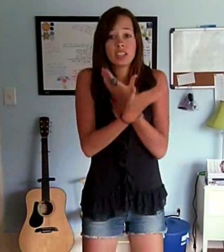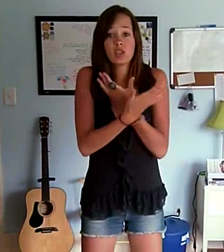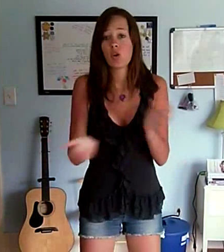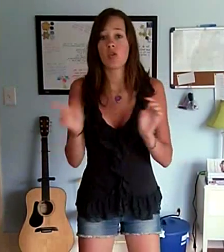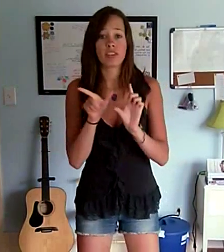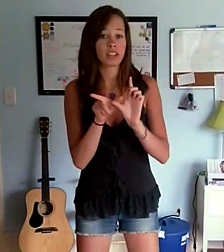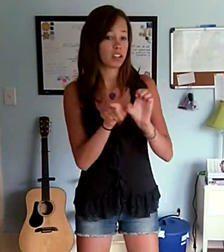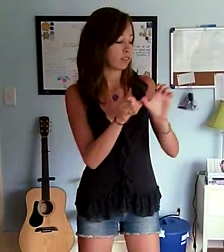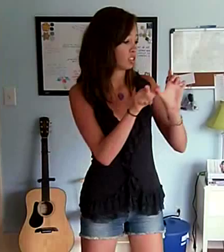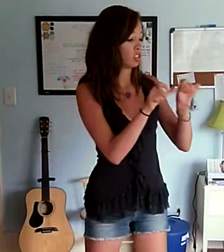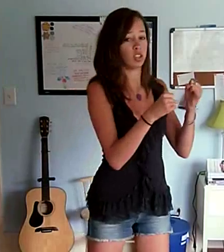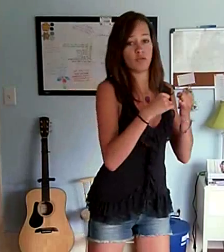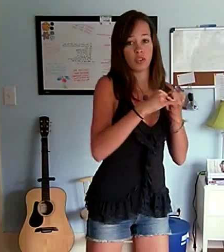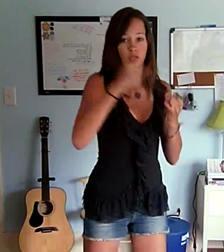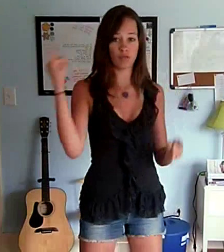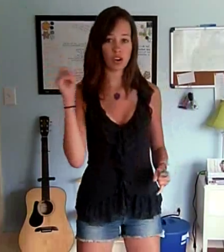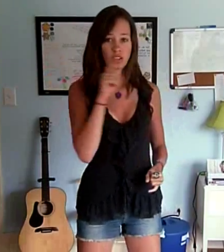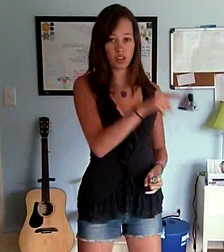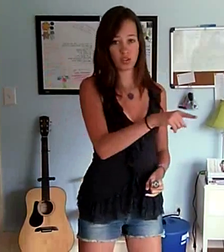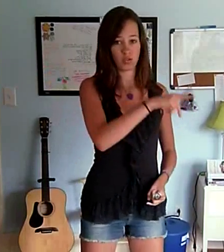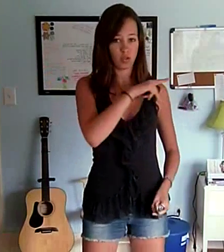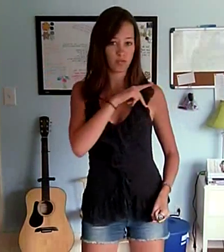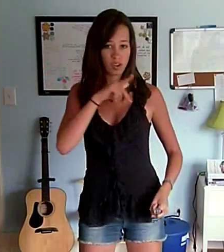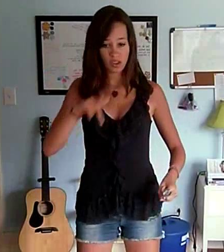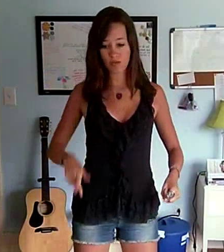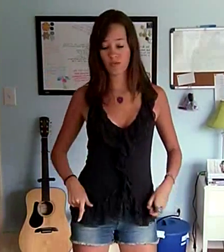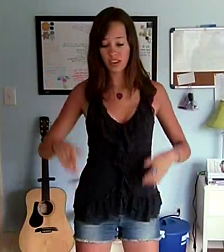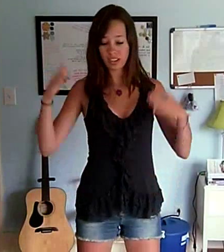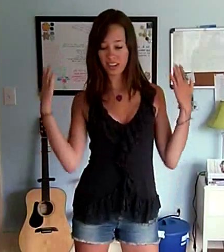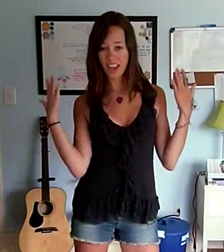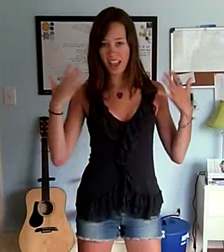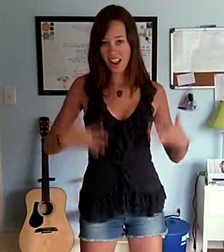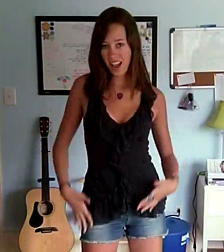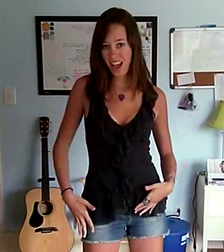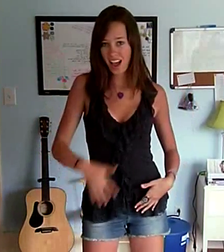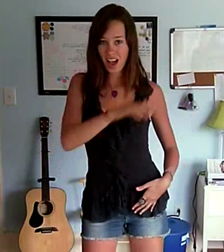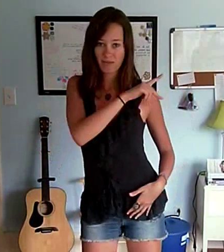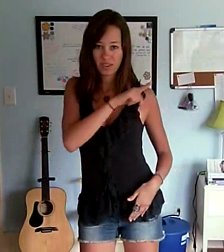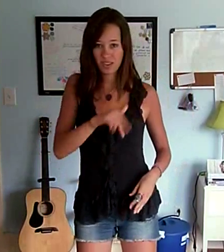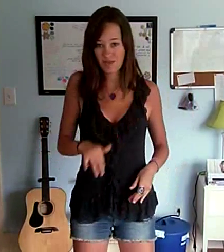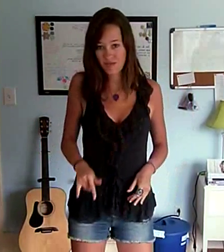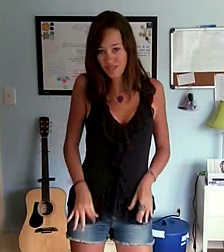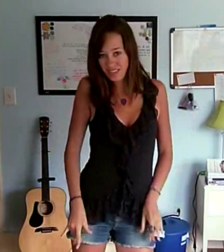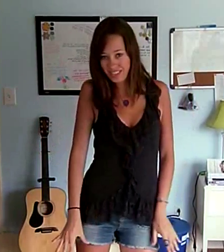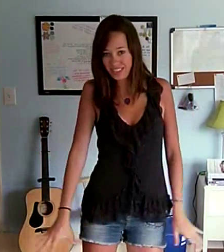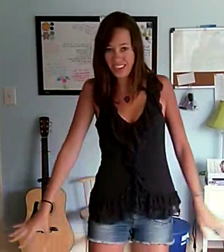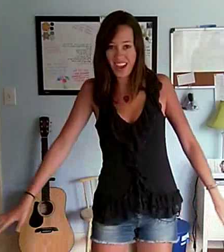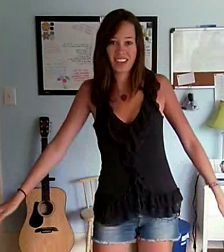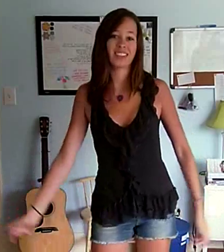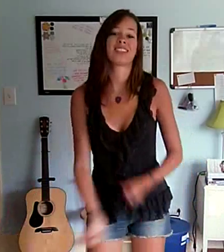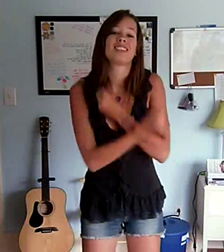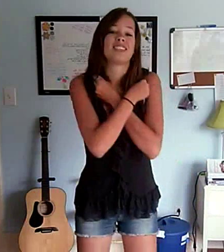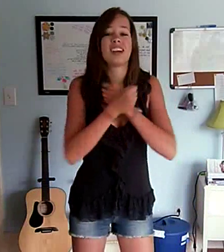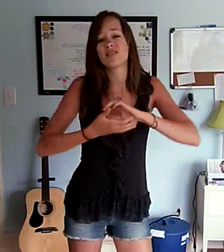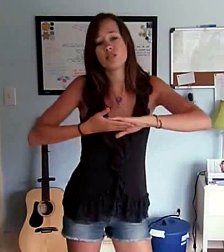All this has to do is run, you'll be the prince And I'll be the princess It's a love